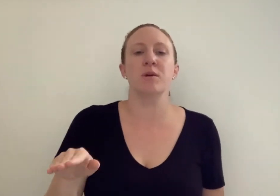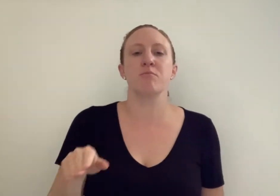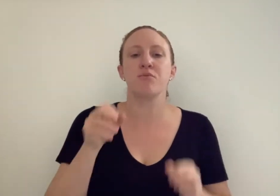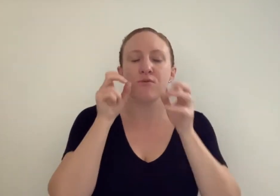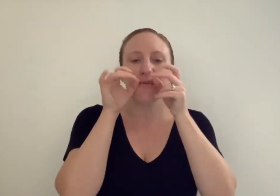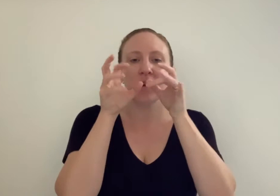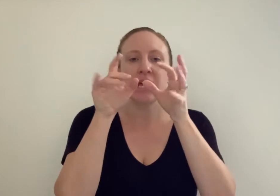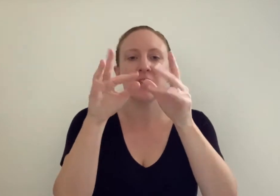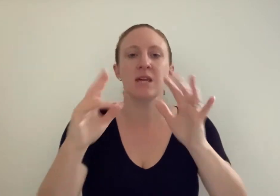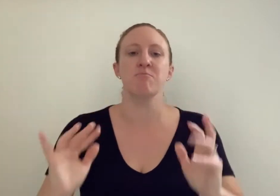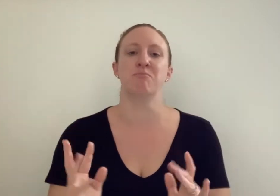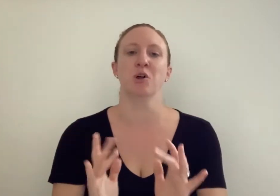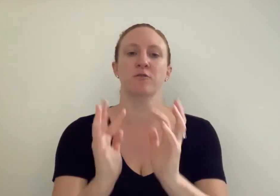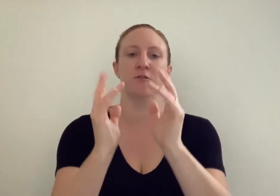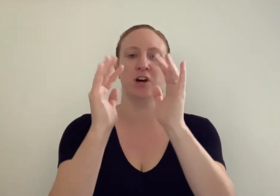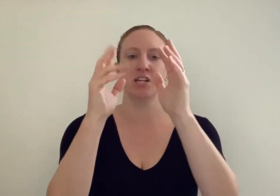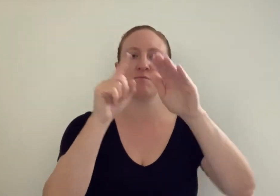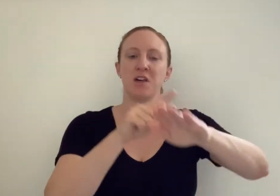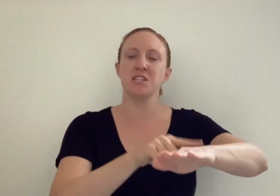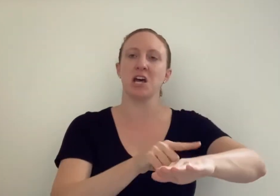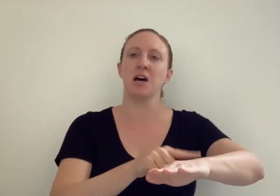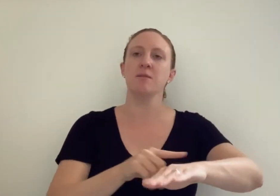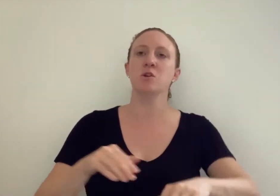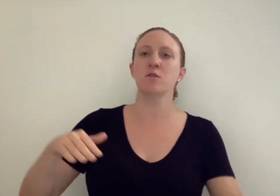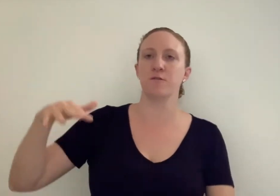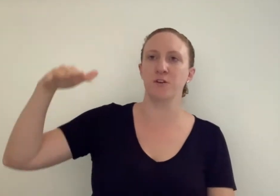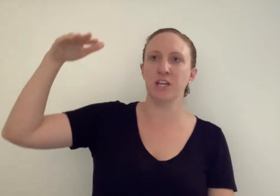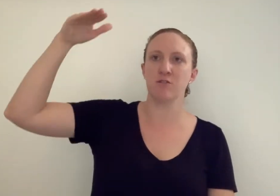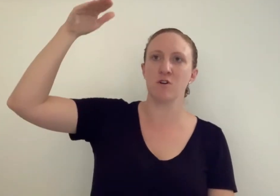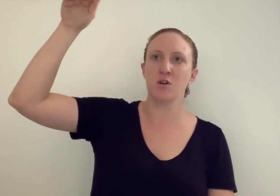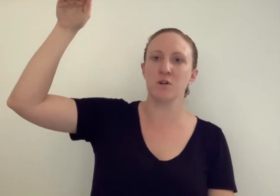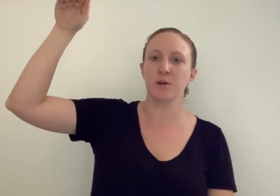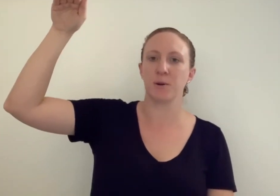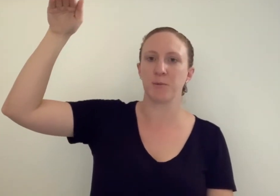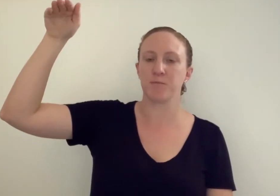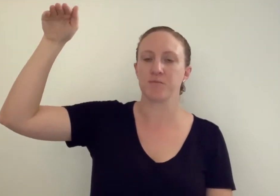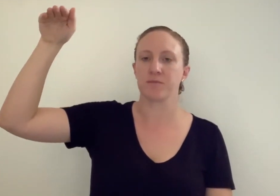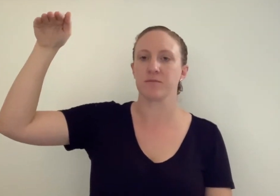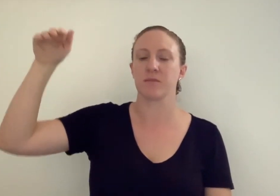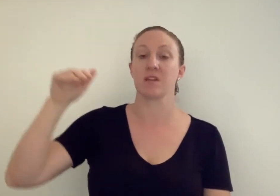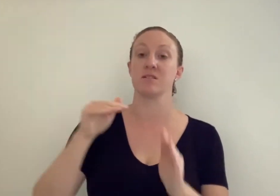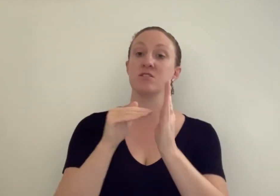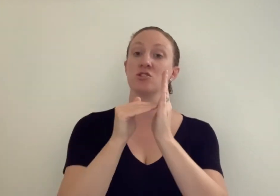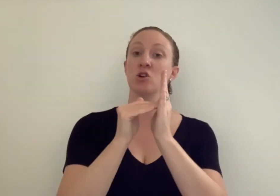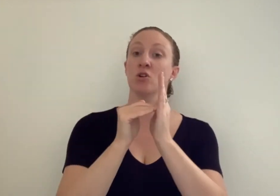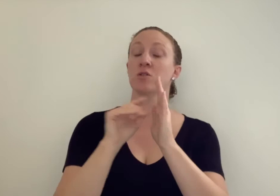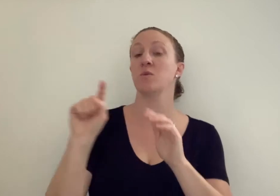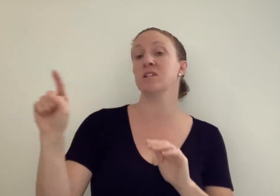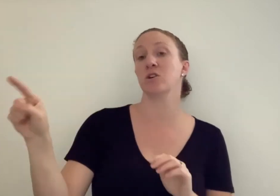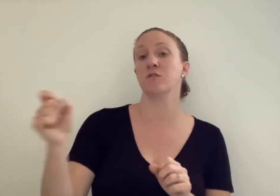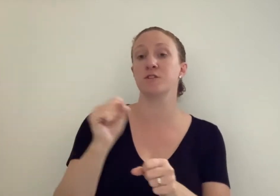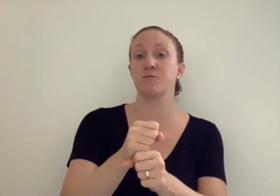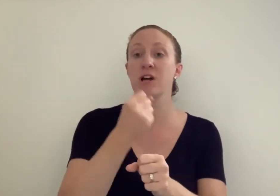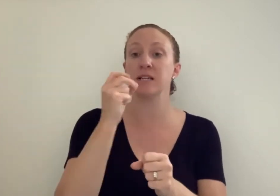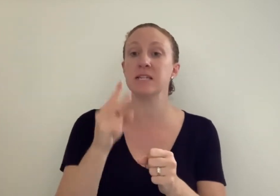breathing bonfires by the time you're fully grown. Sog went off to practice.